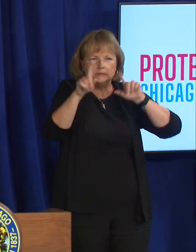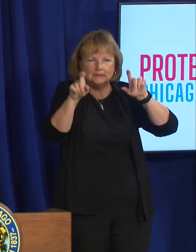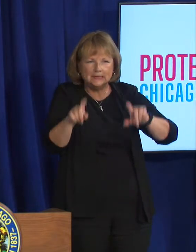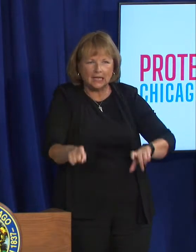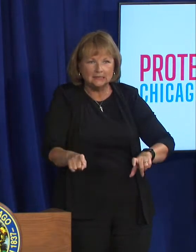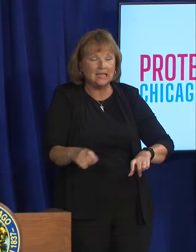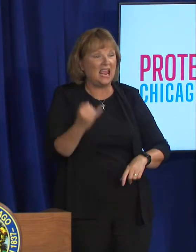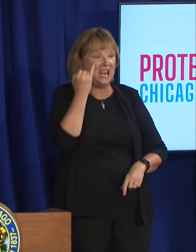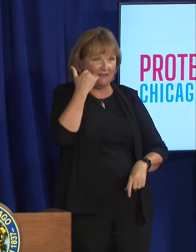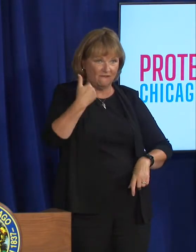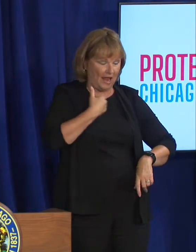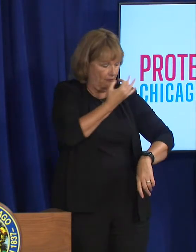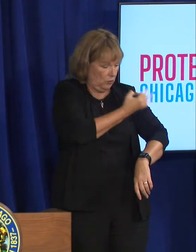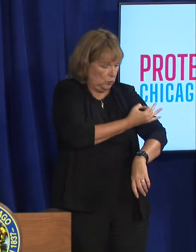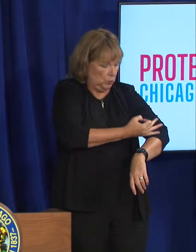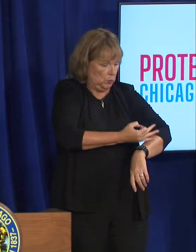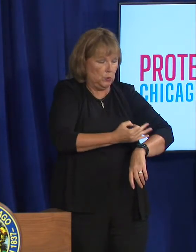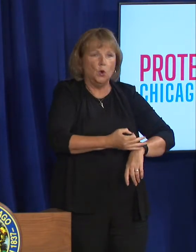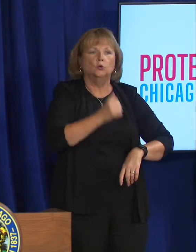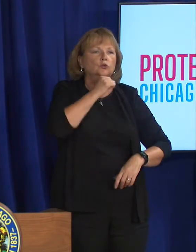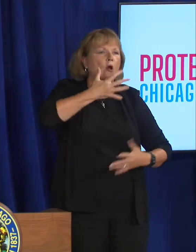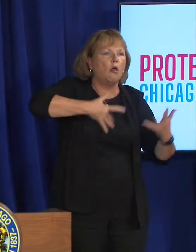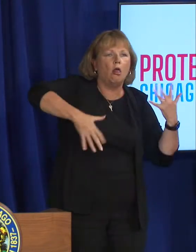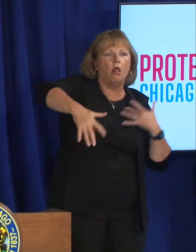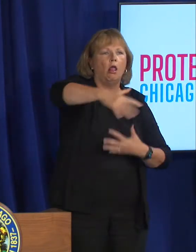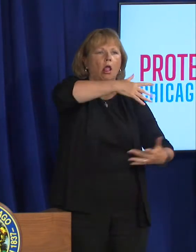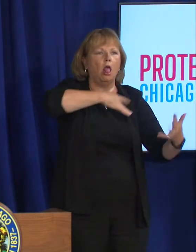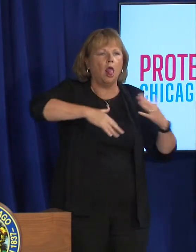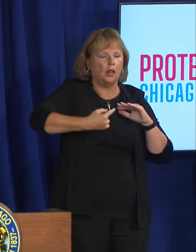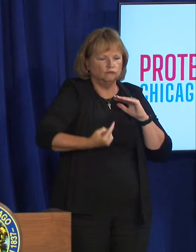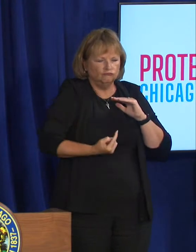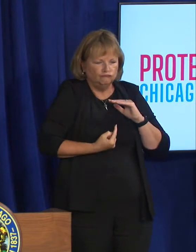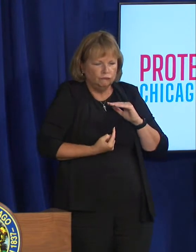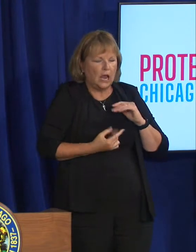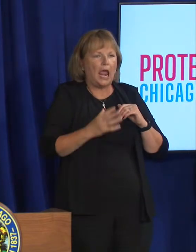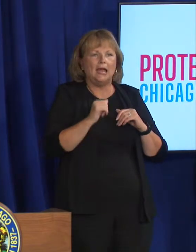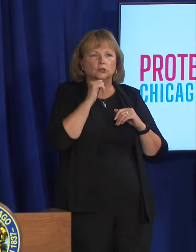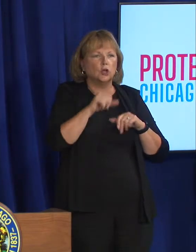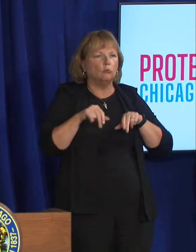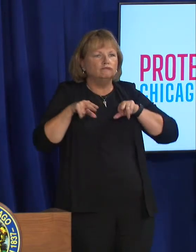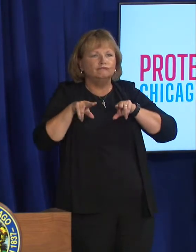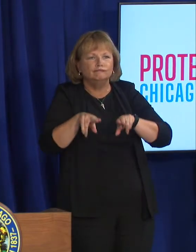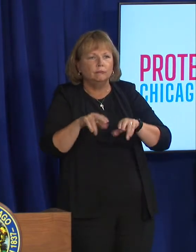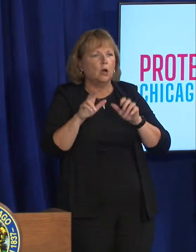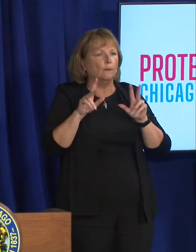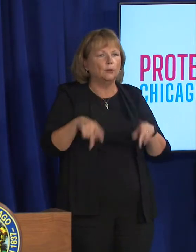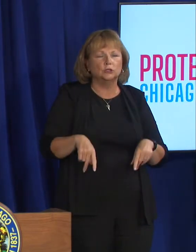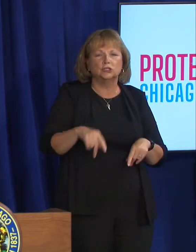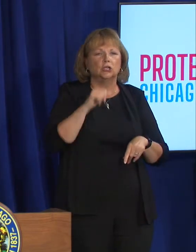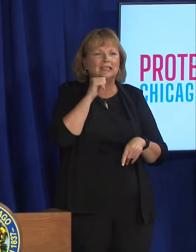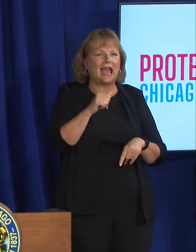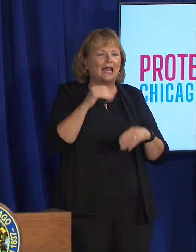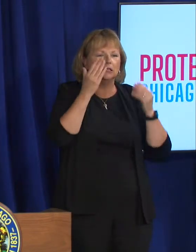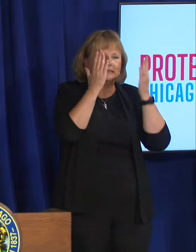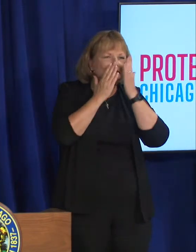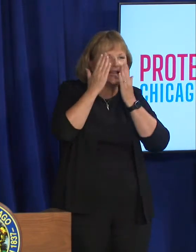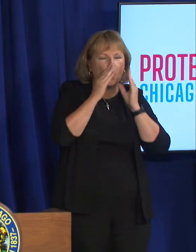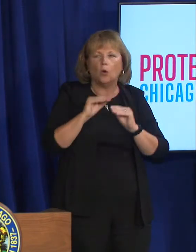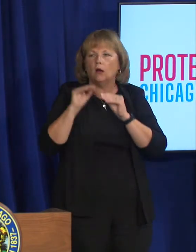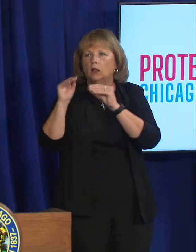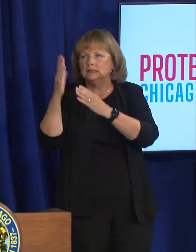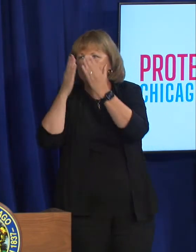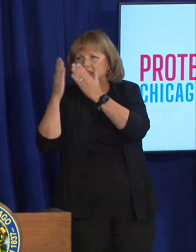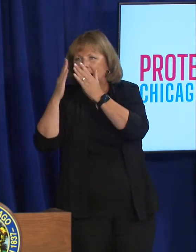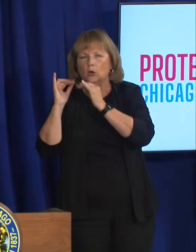and be careful not to share any bedding or linens or towels with others and